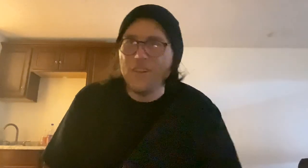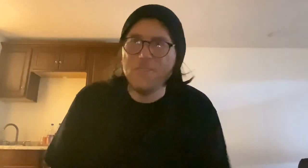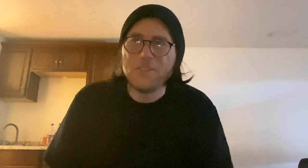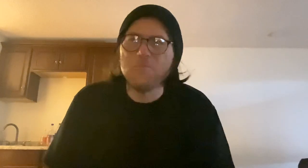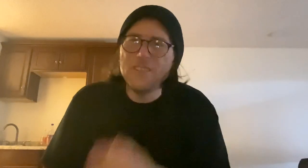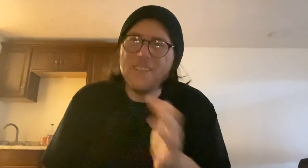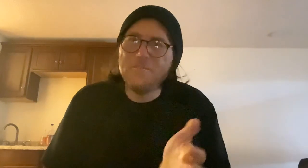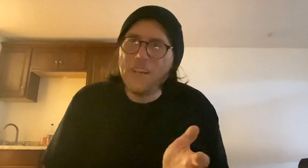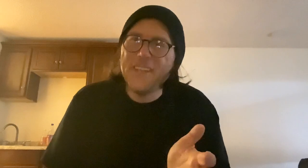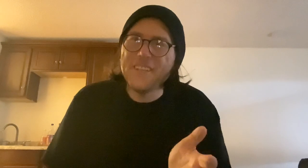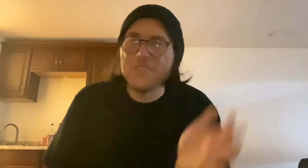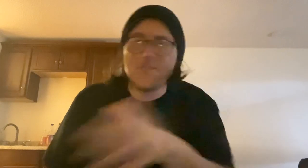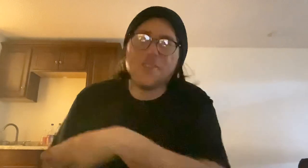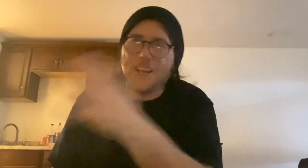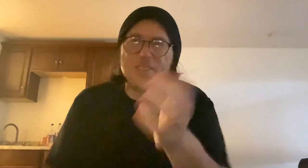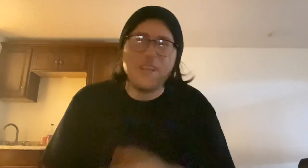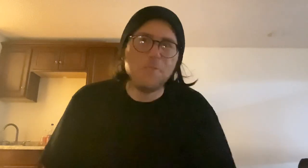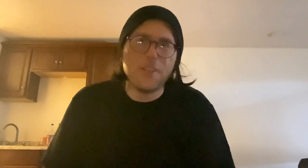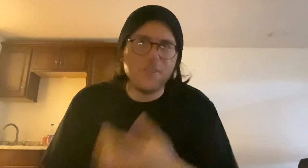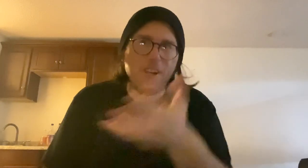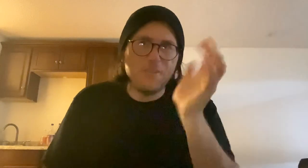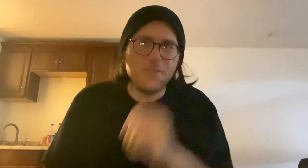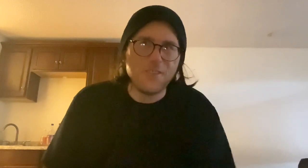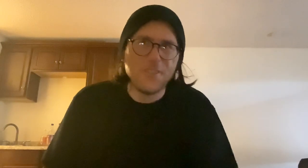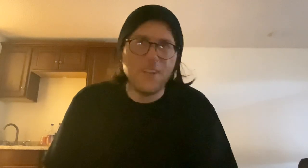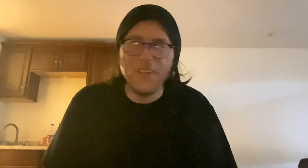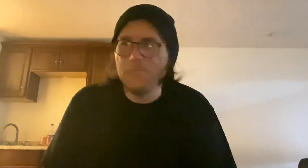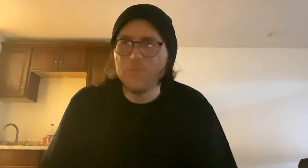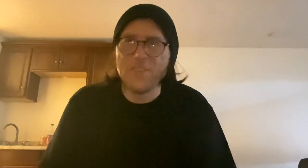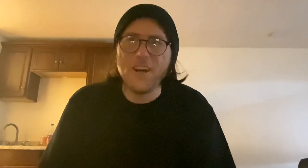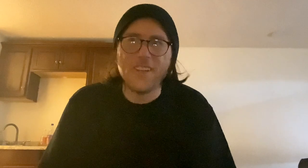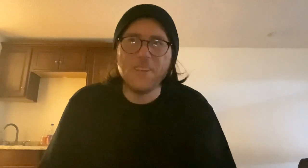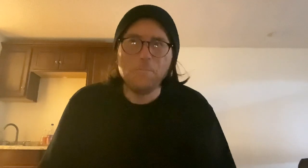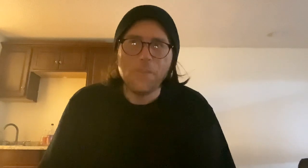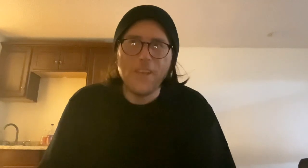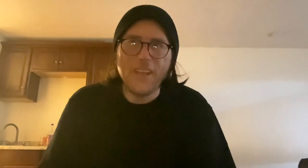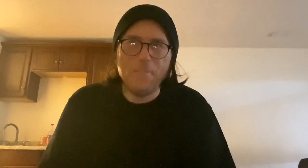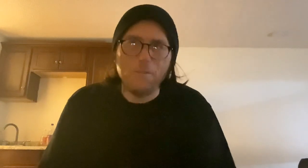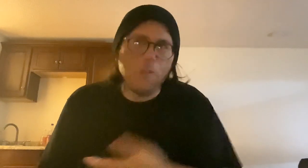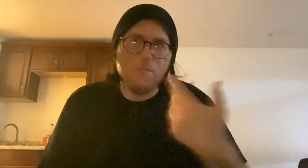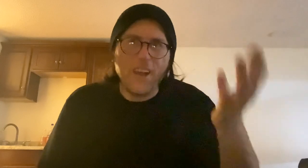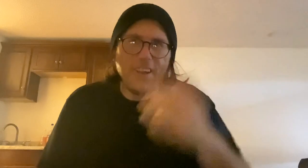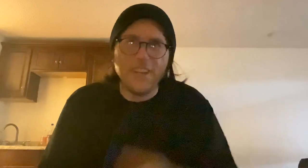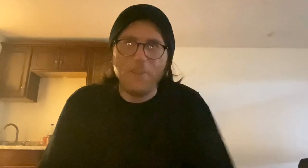don't. Well, Vine just got its name changed. Now it's just TikTok. And before Vine, it